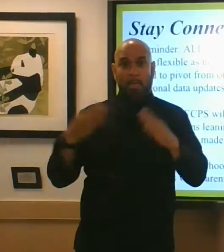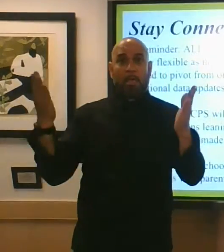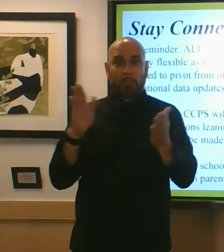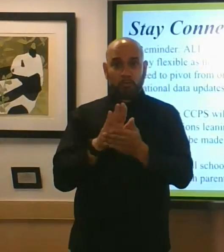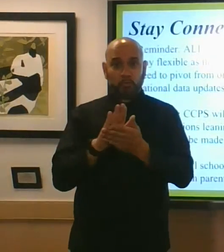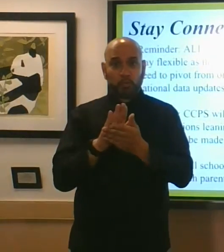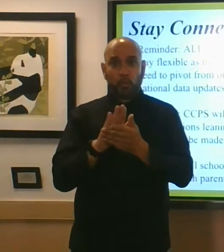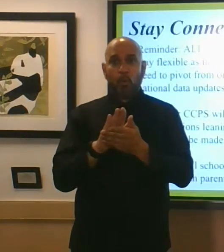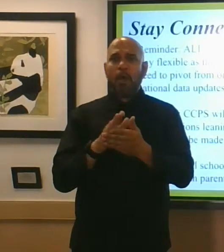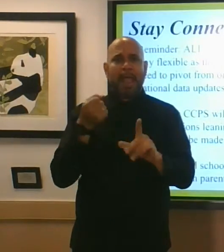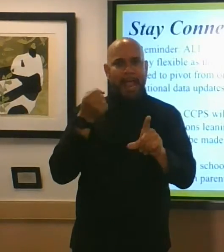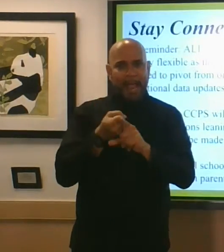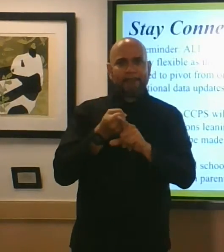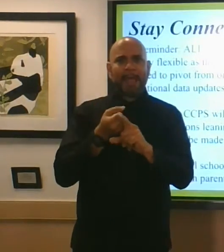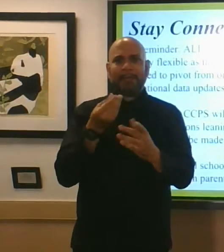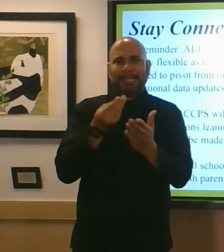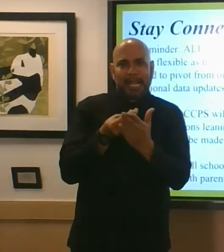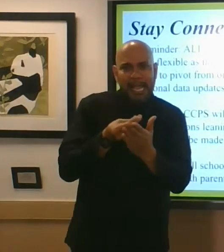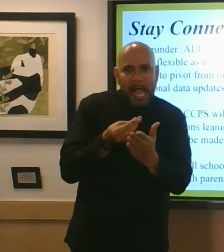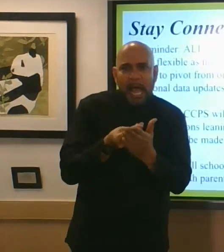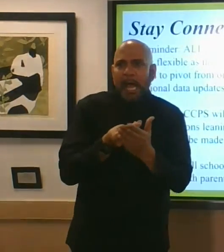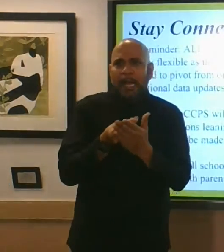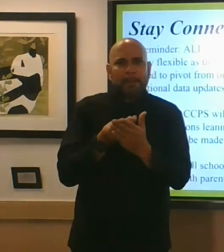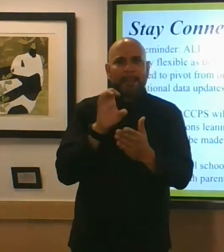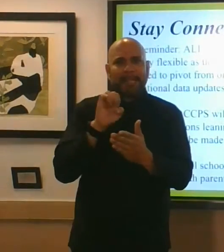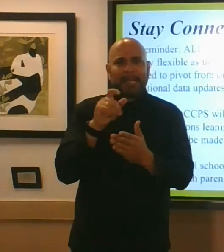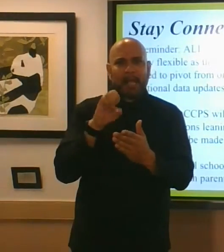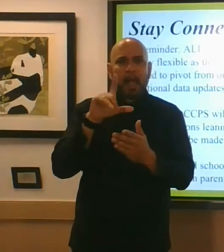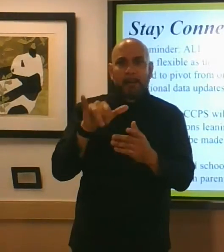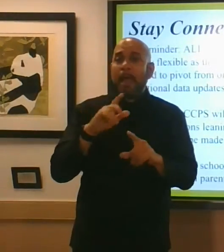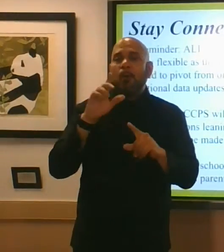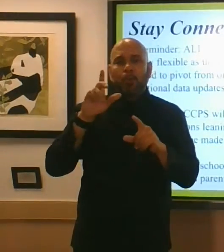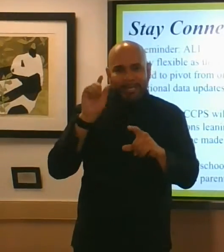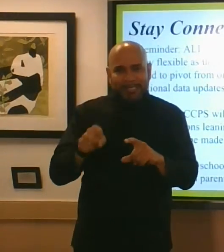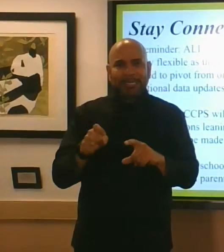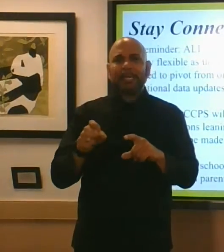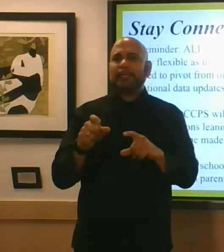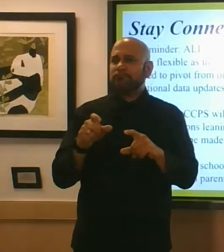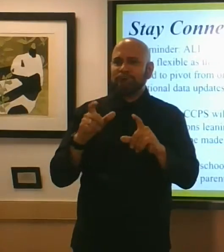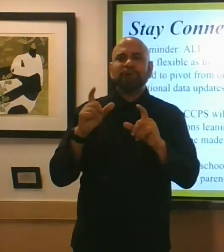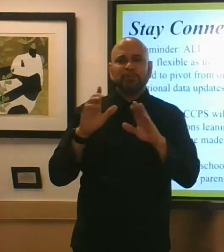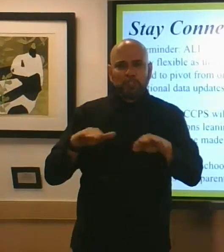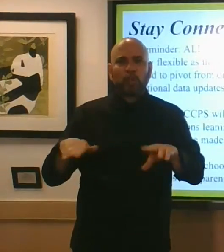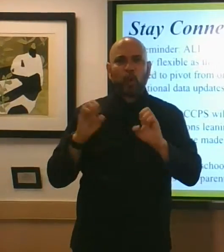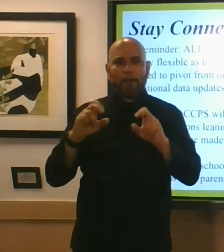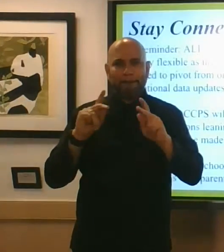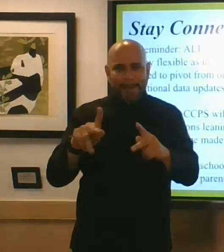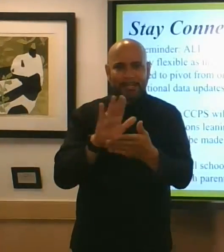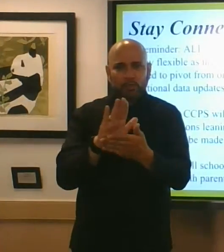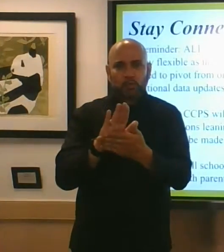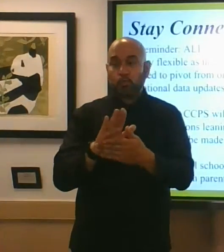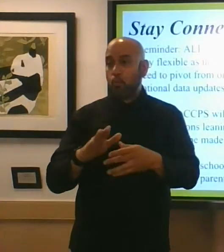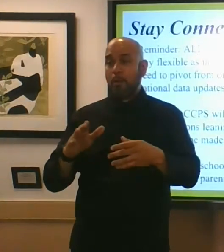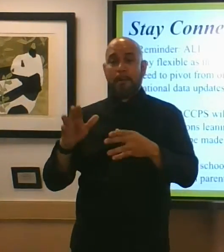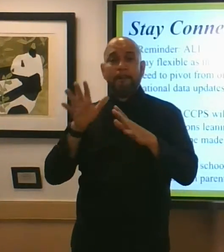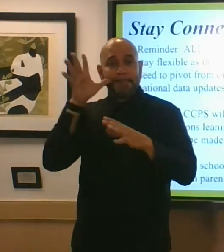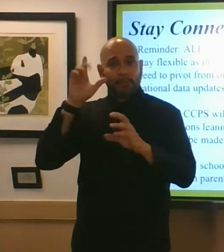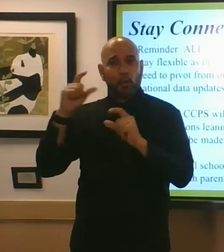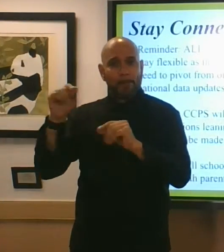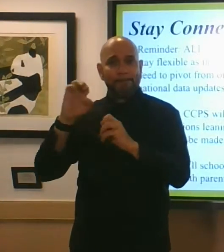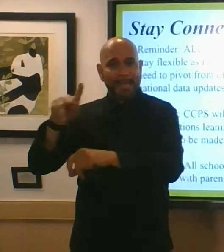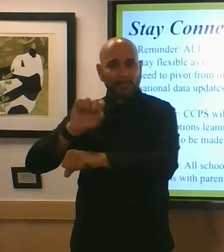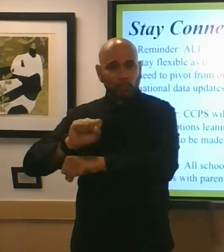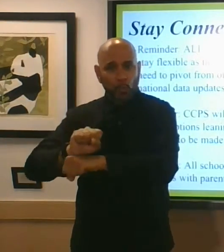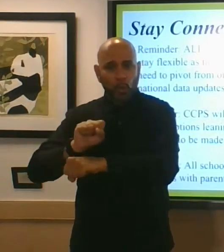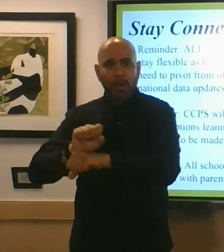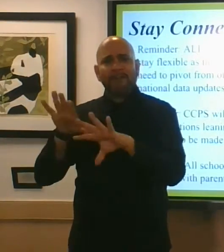parents have got to get back to work and they need school so children can go to school and we know how child care impacts budgets